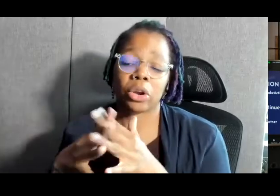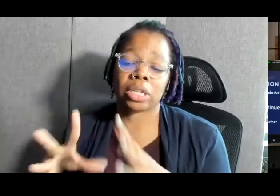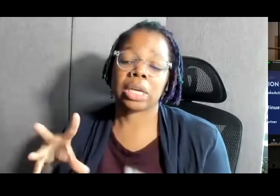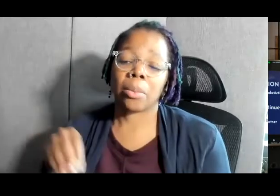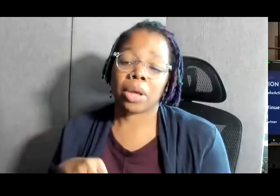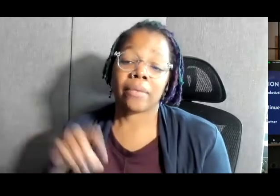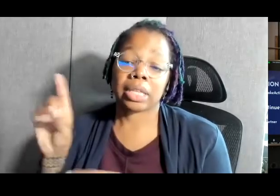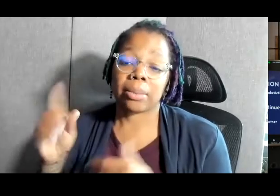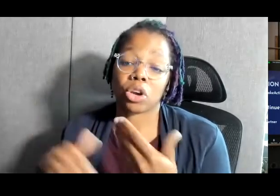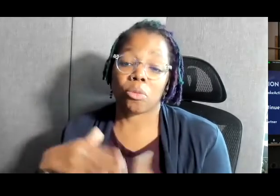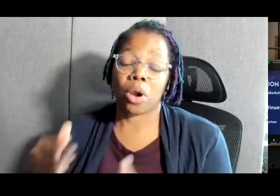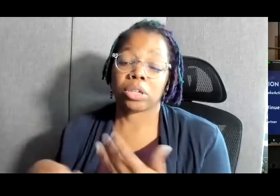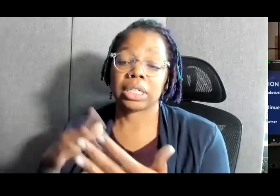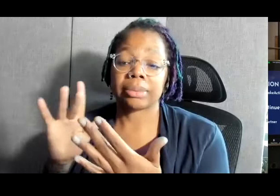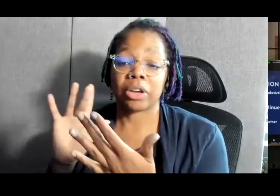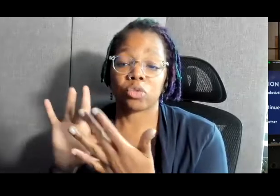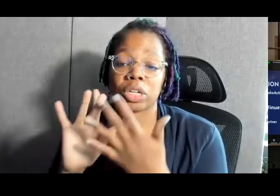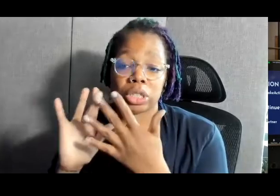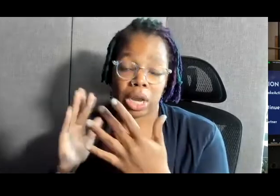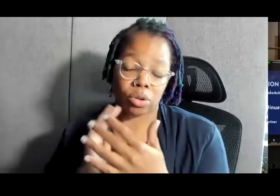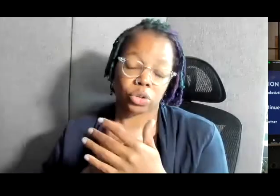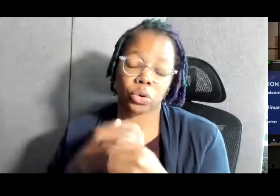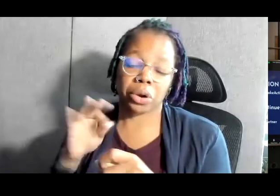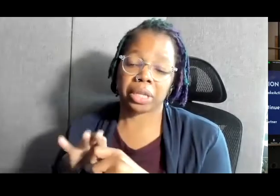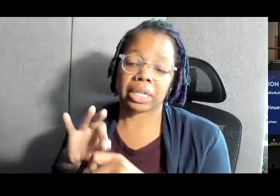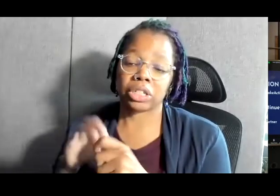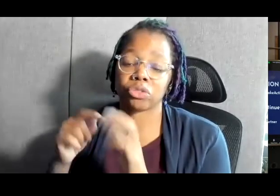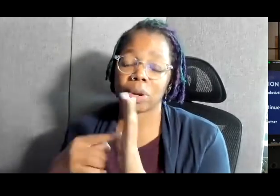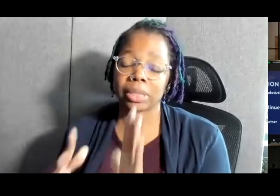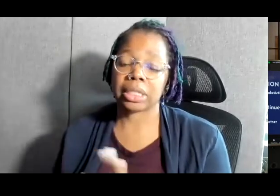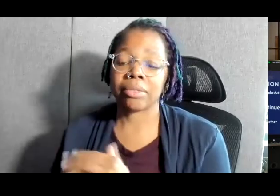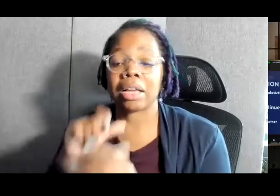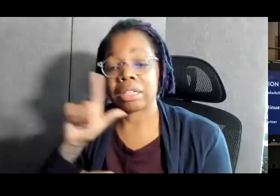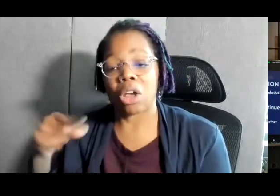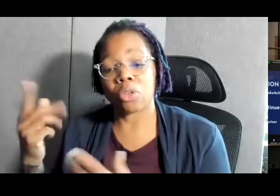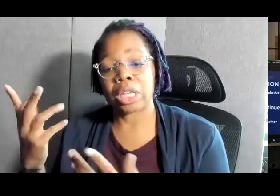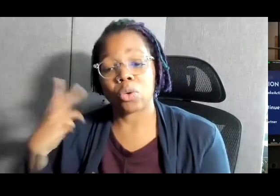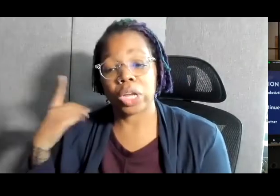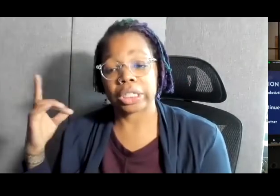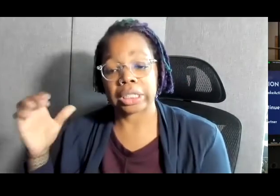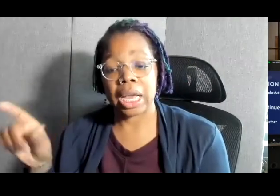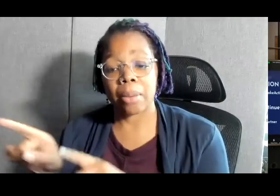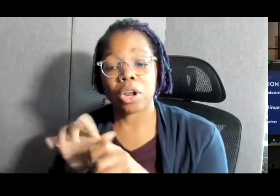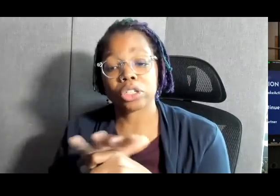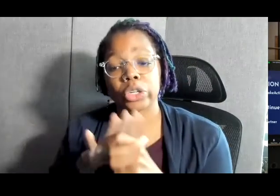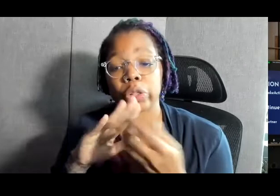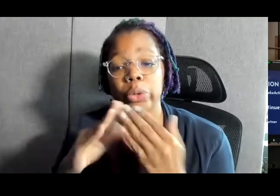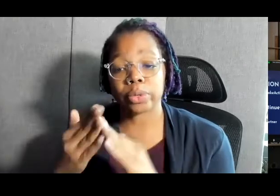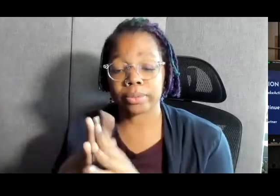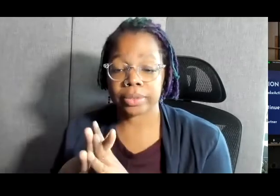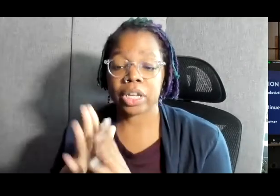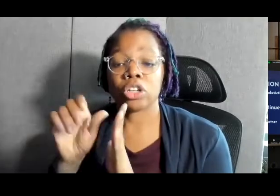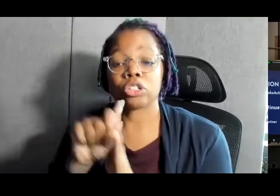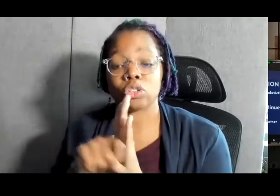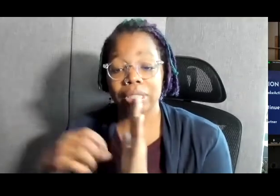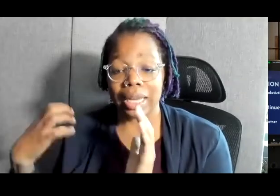the democratic process by reaching out to our elective representatives, not just here in Washington DC, but in your local communities and in your state